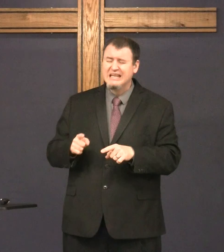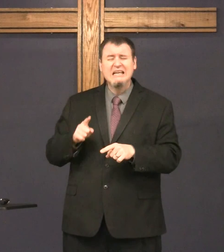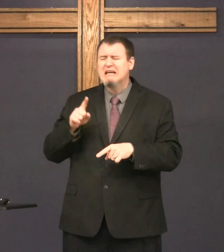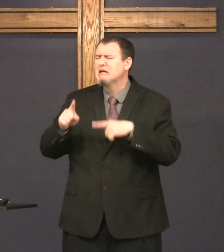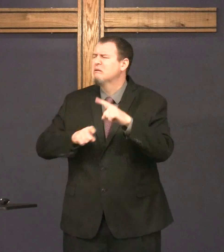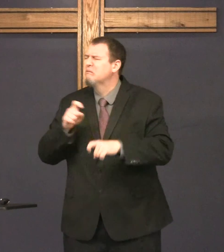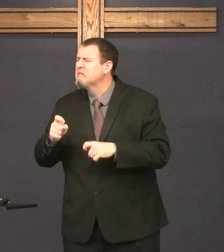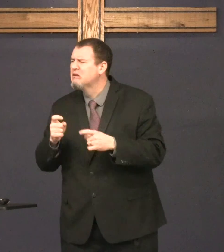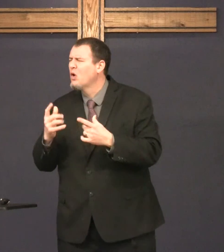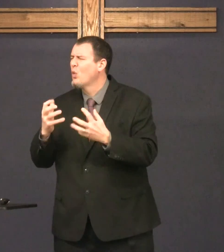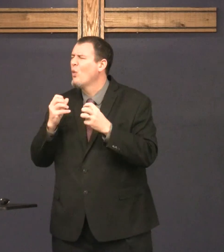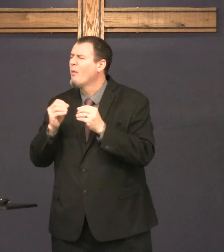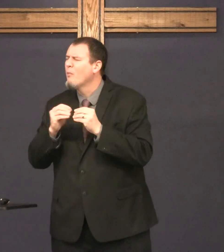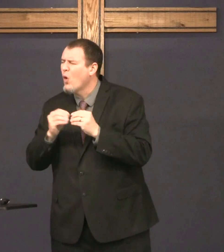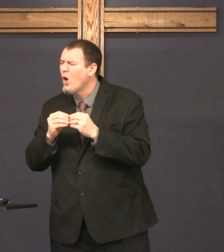But still, when the time came,